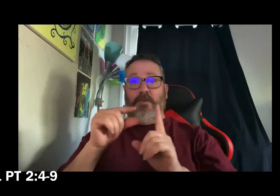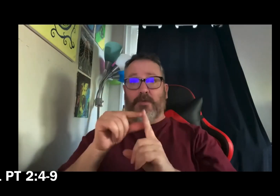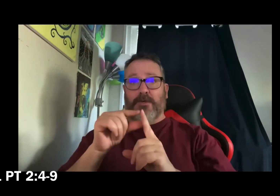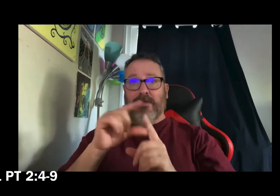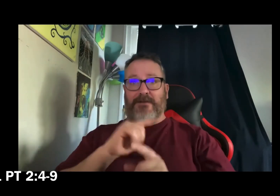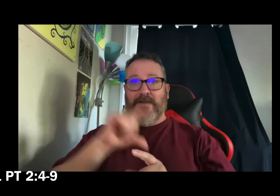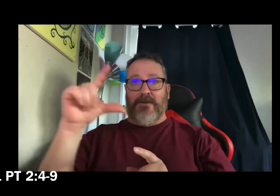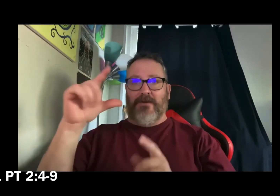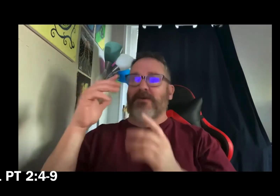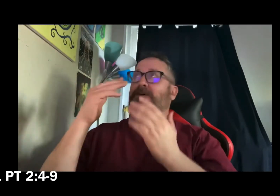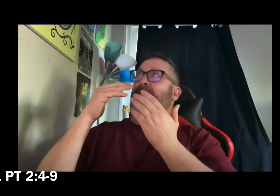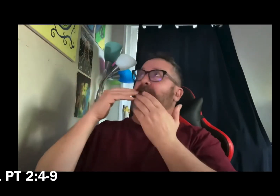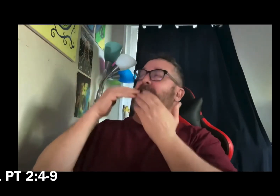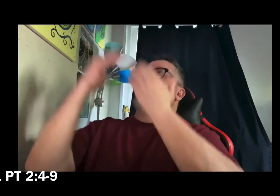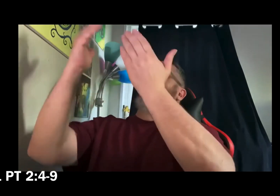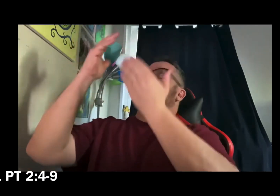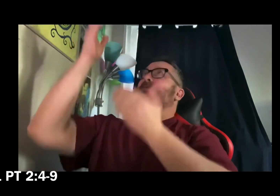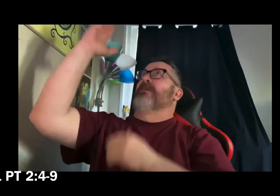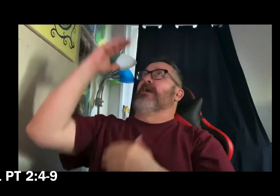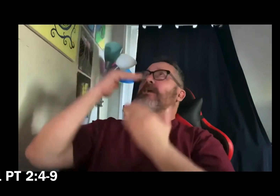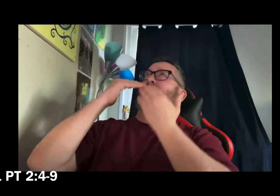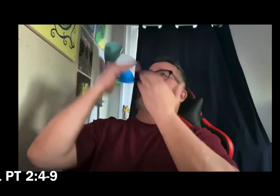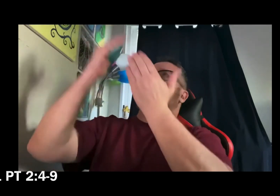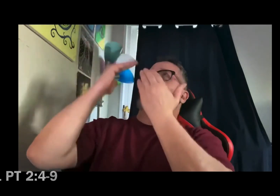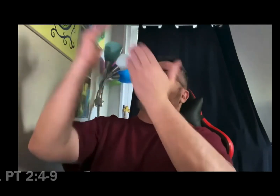The word of the Lord. Thanks be to God.